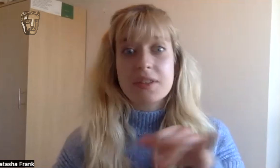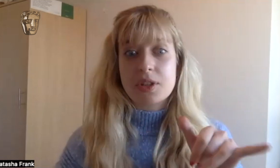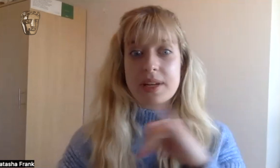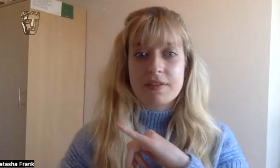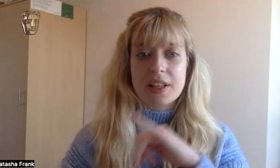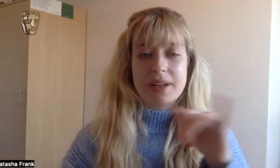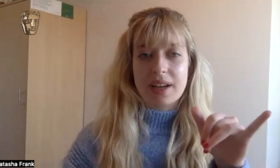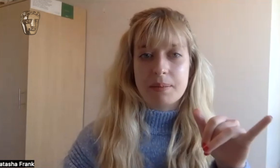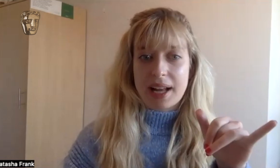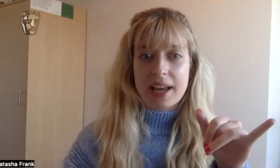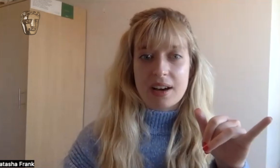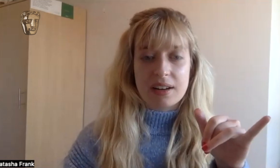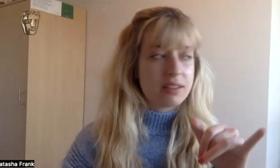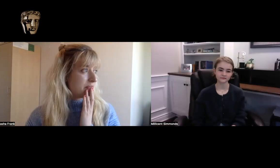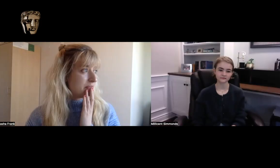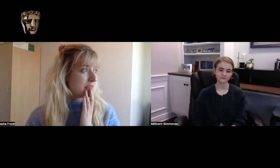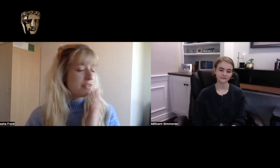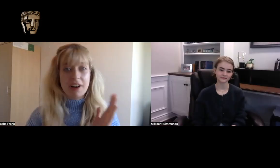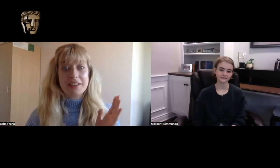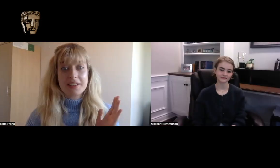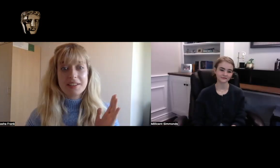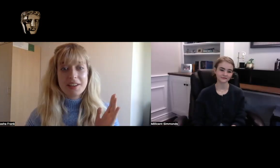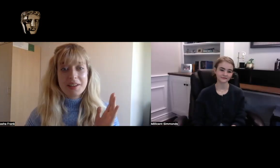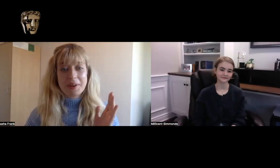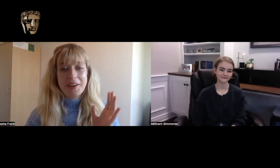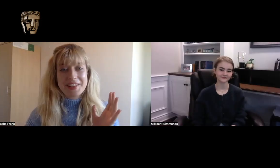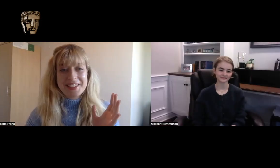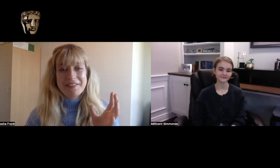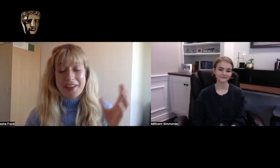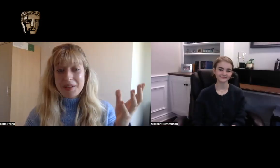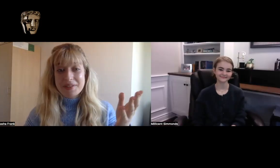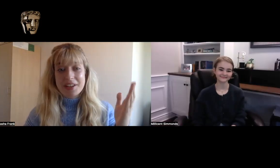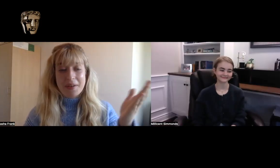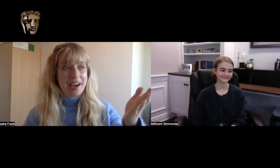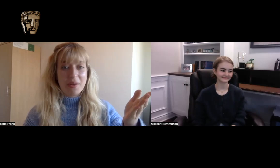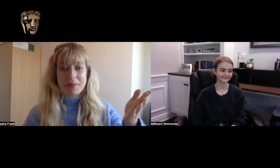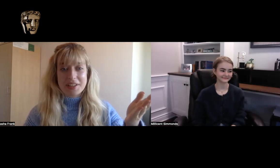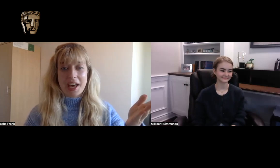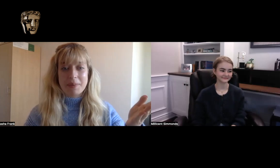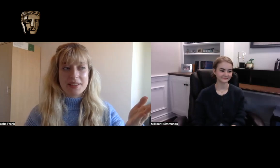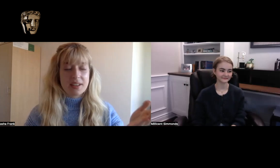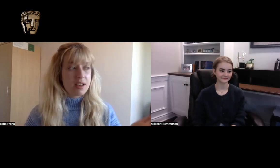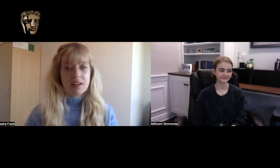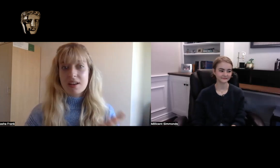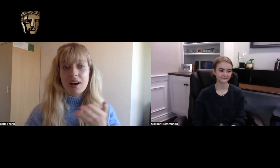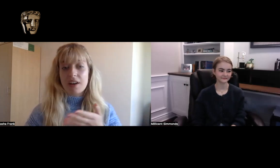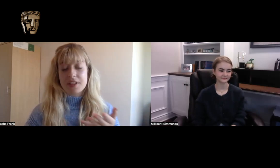between film and ballet are lost because film you know the music happens after the